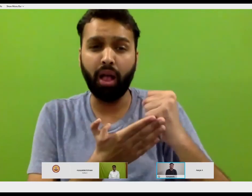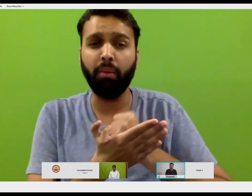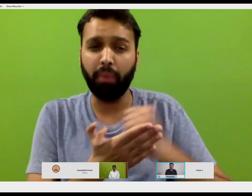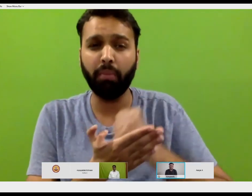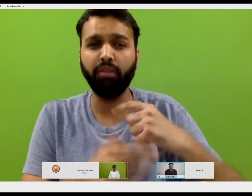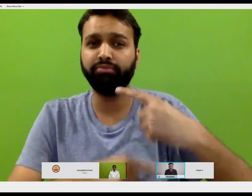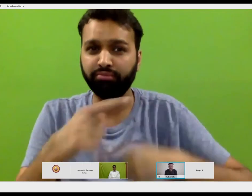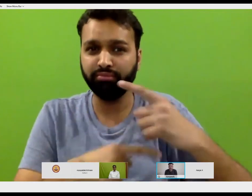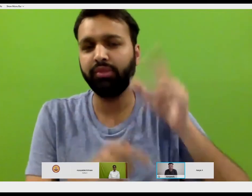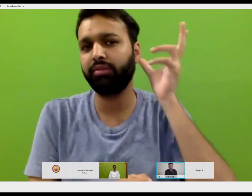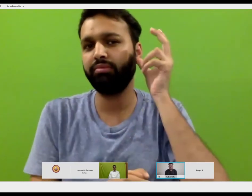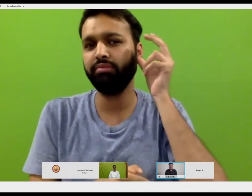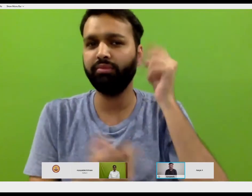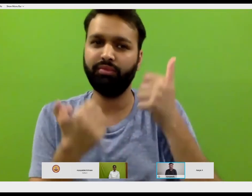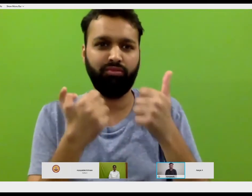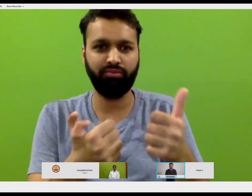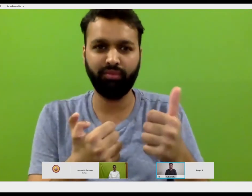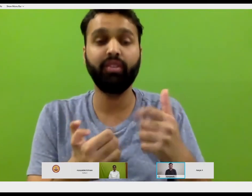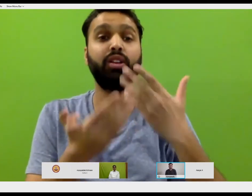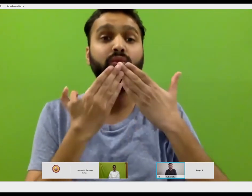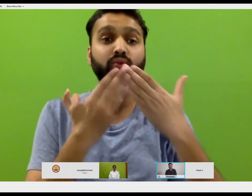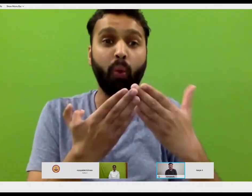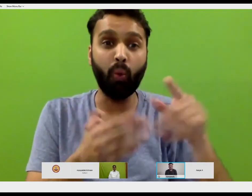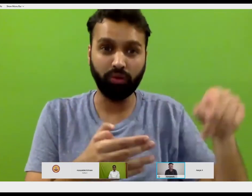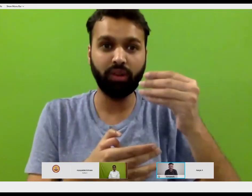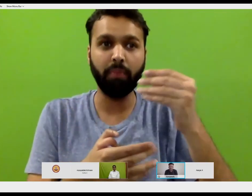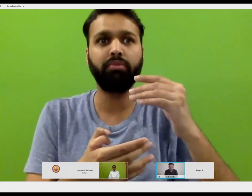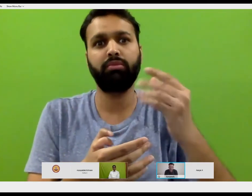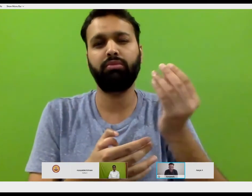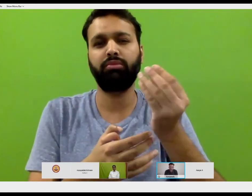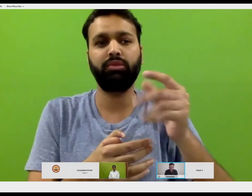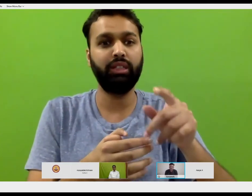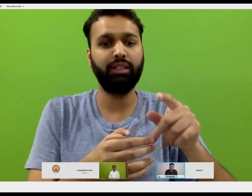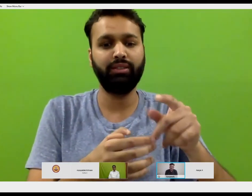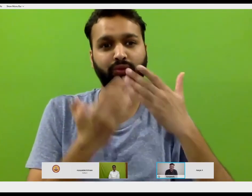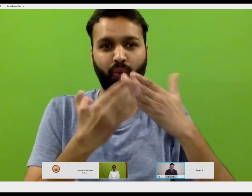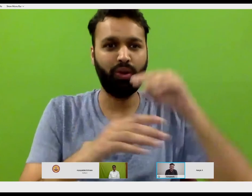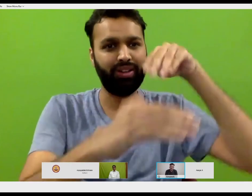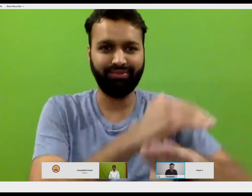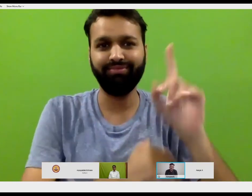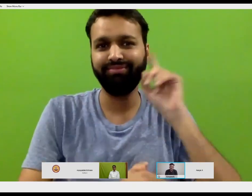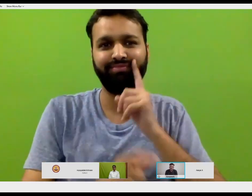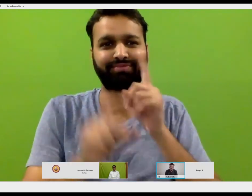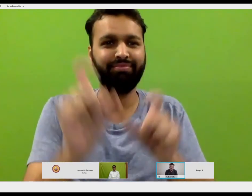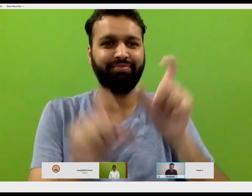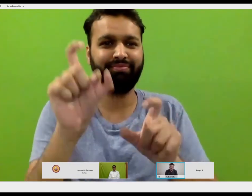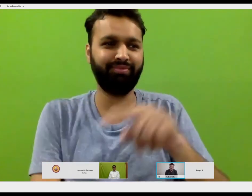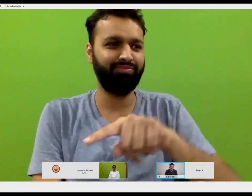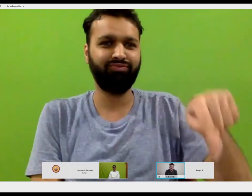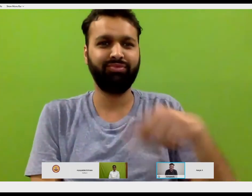cochlear implants might help, but they still need a lot of training. So in some of the schools, you know,